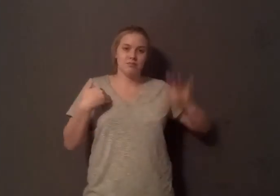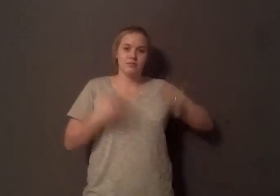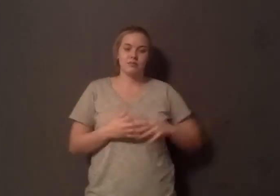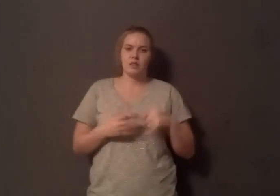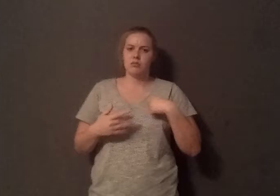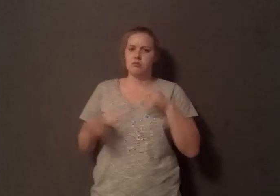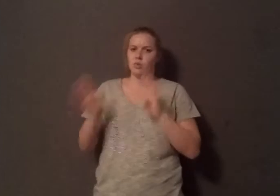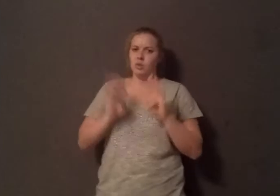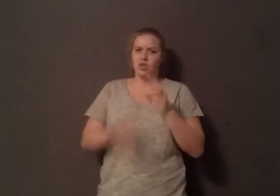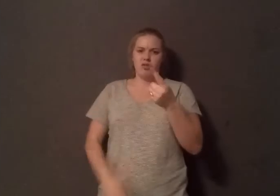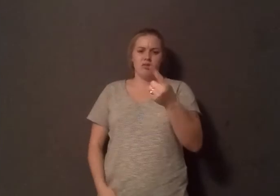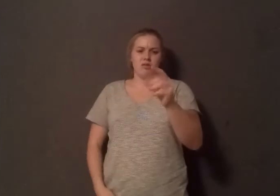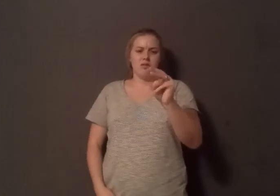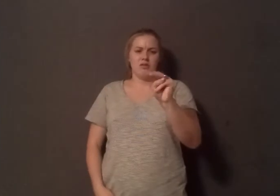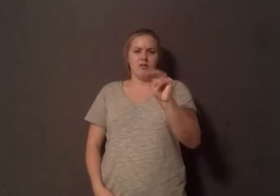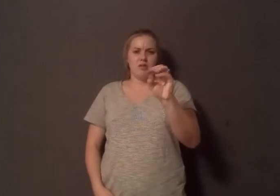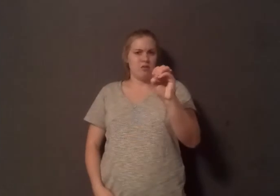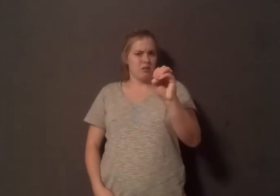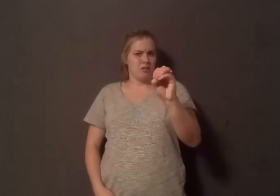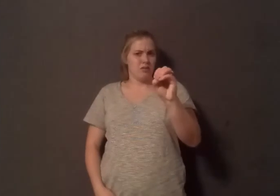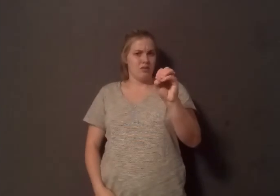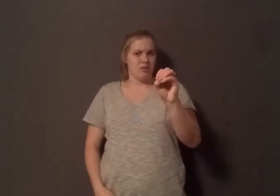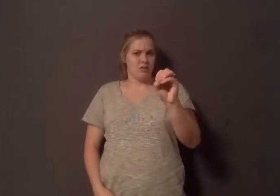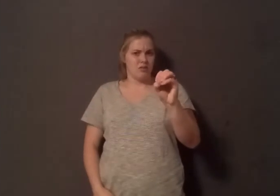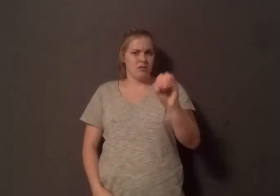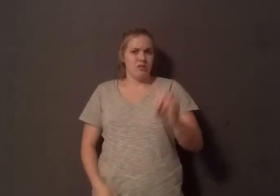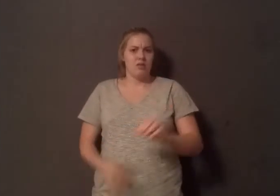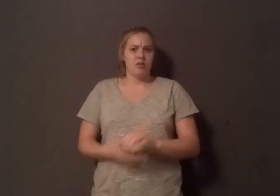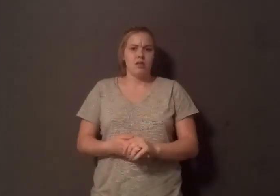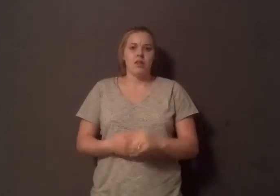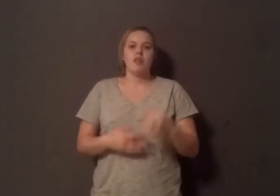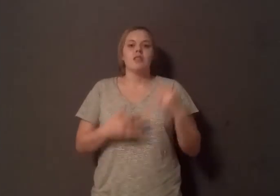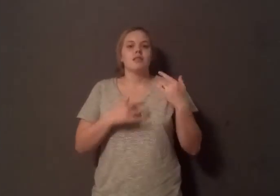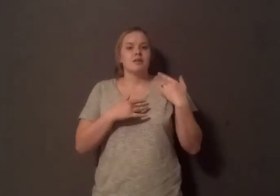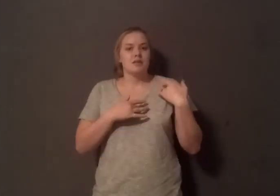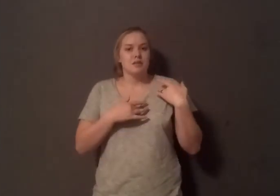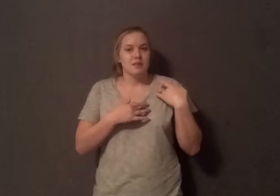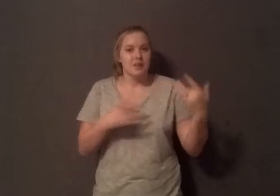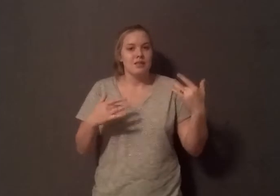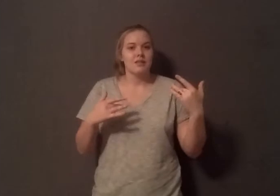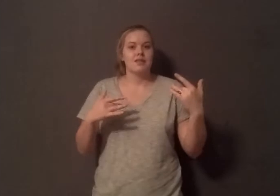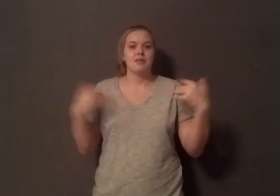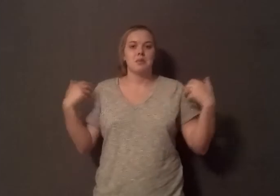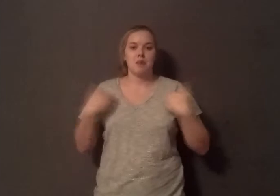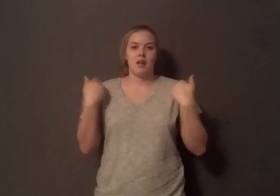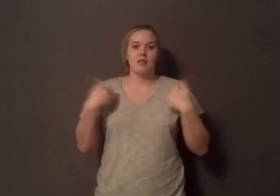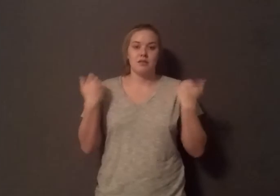GMOs but then found out that most of world's GMO crops are actually consumed by livestock with dairy cows consuming the most per animal. This fact with